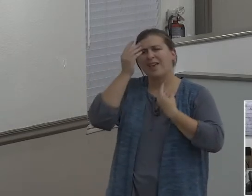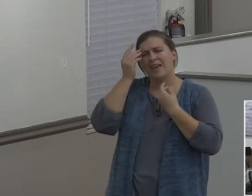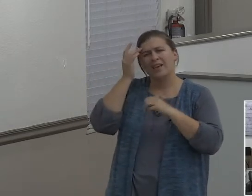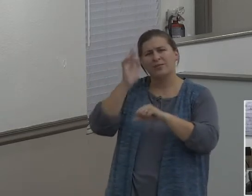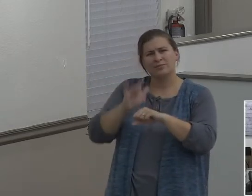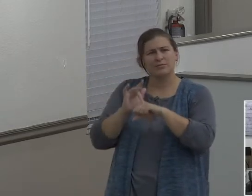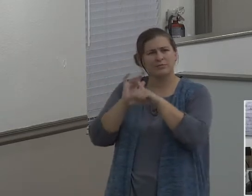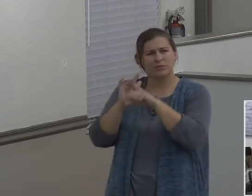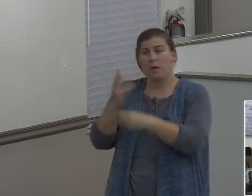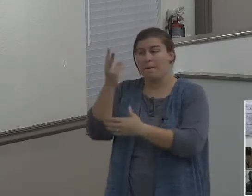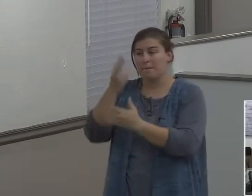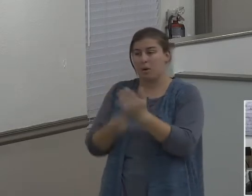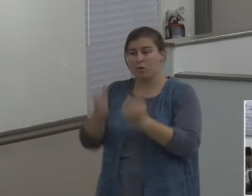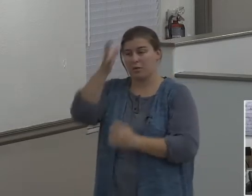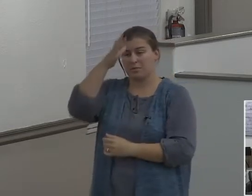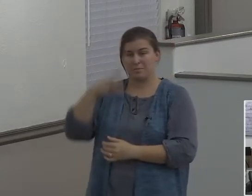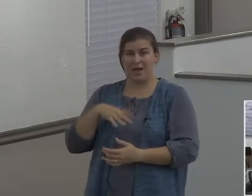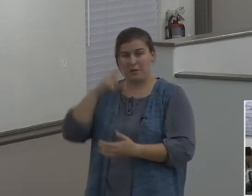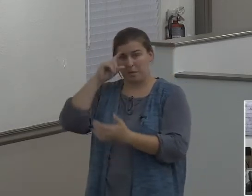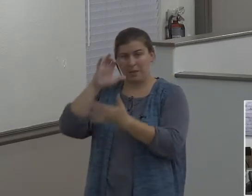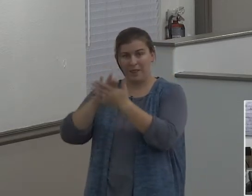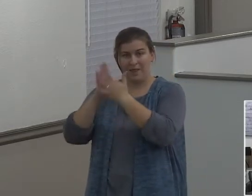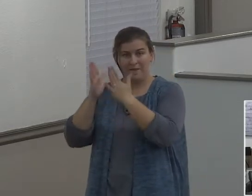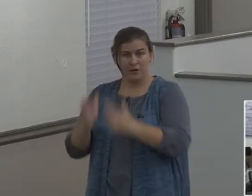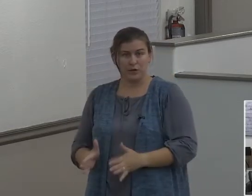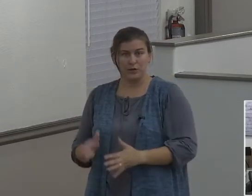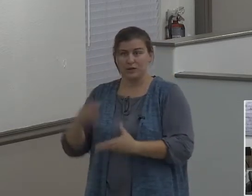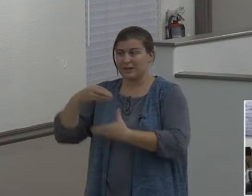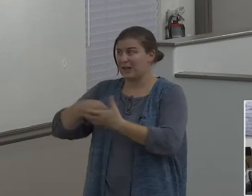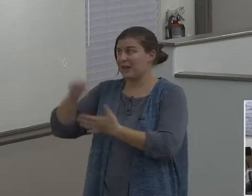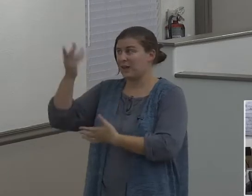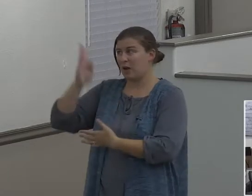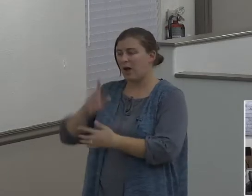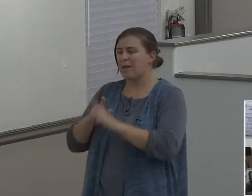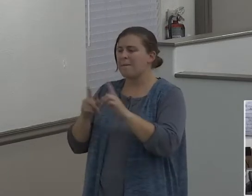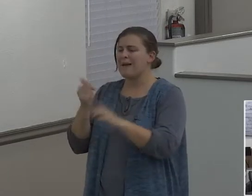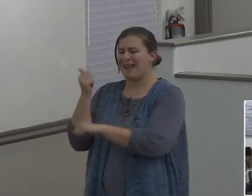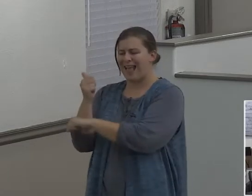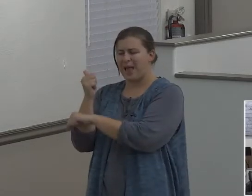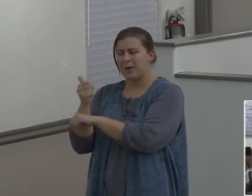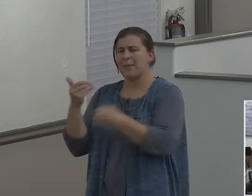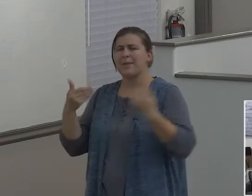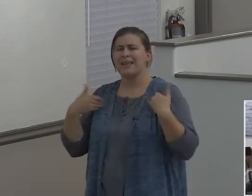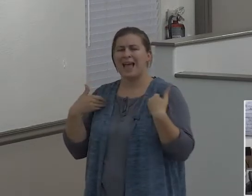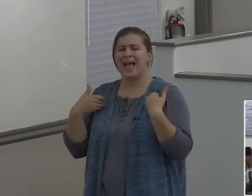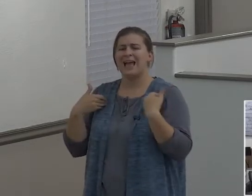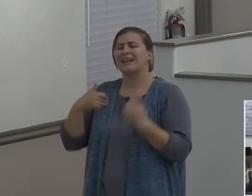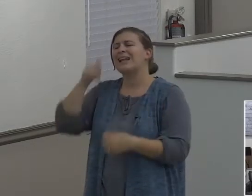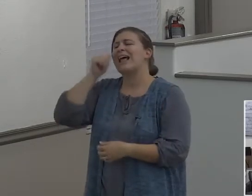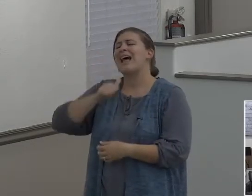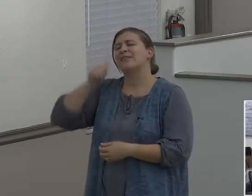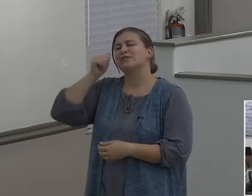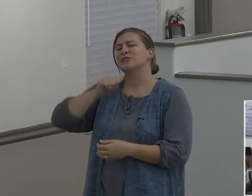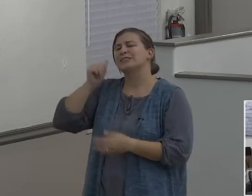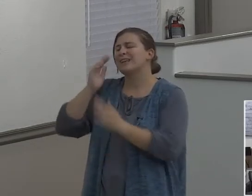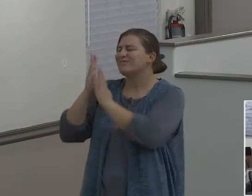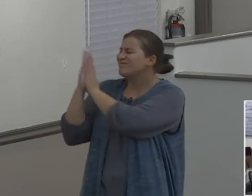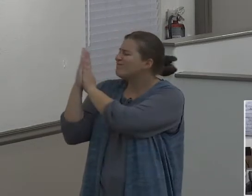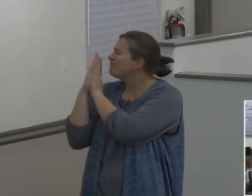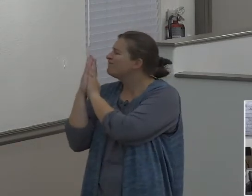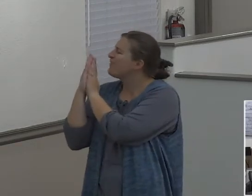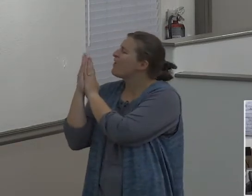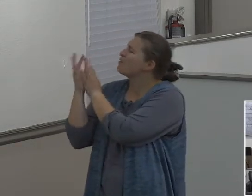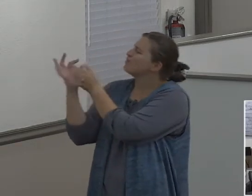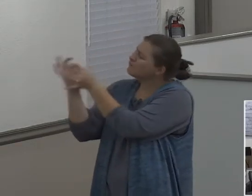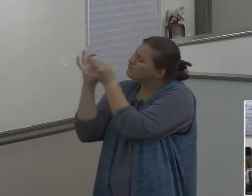believers. But Abram had a daily, intimate, personal relationship with the